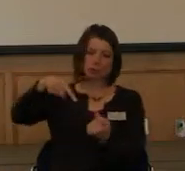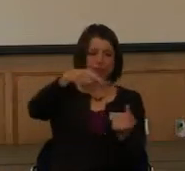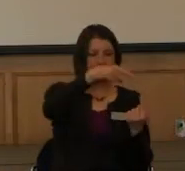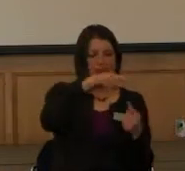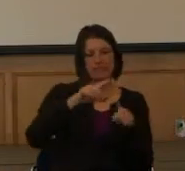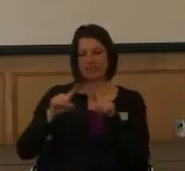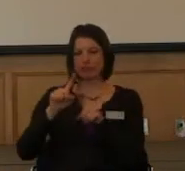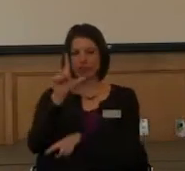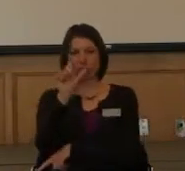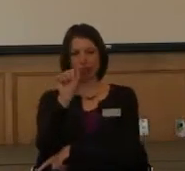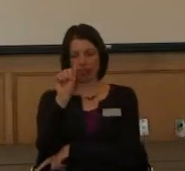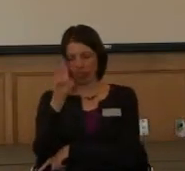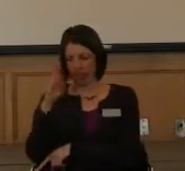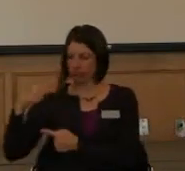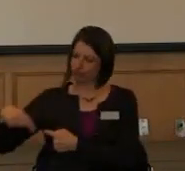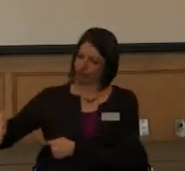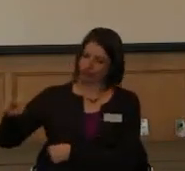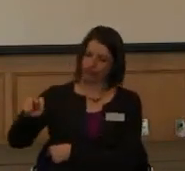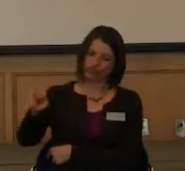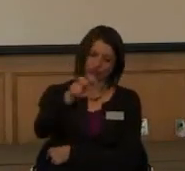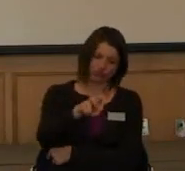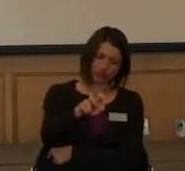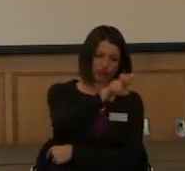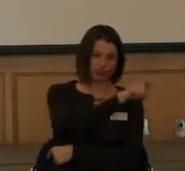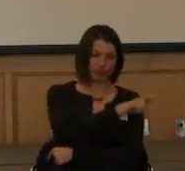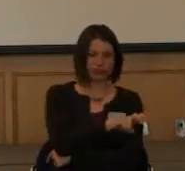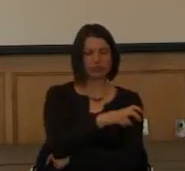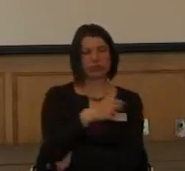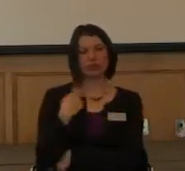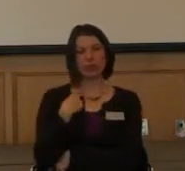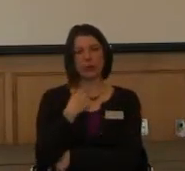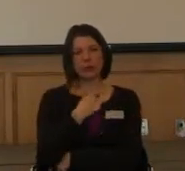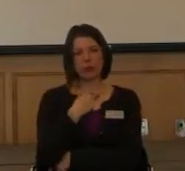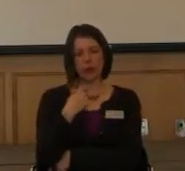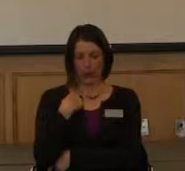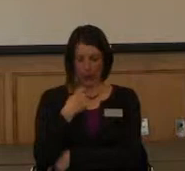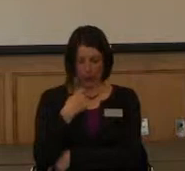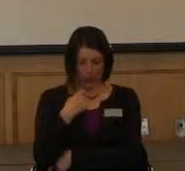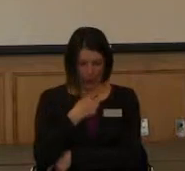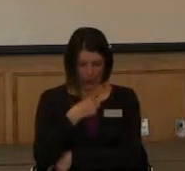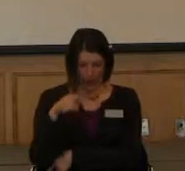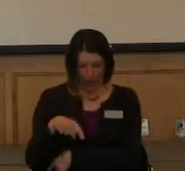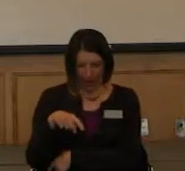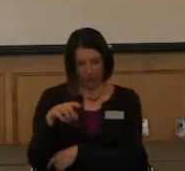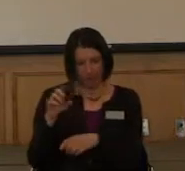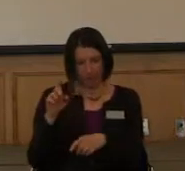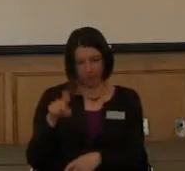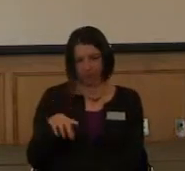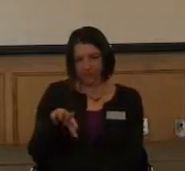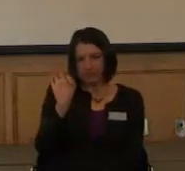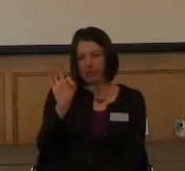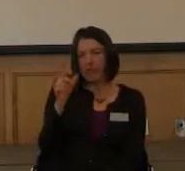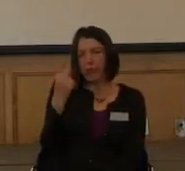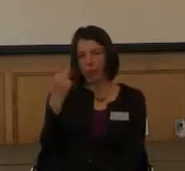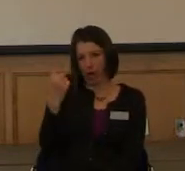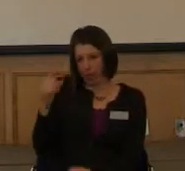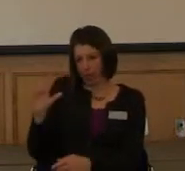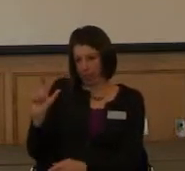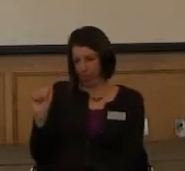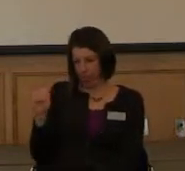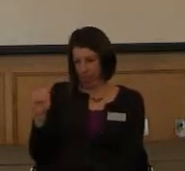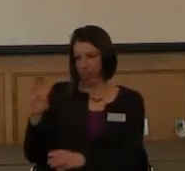about what was going on. And then we wound up having to pick one of those labs to do a project. And then that's how we got graded.